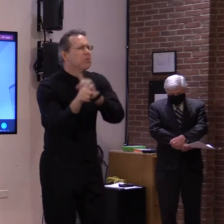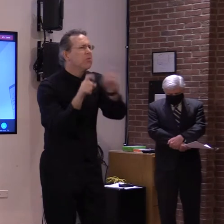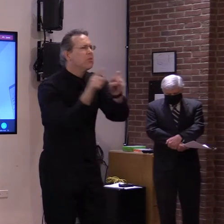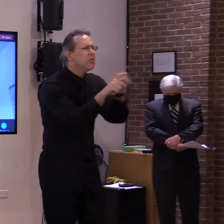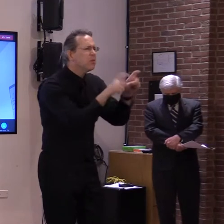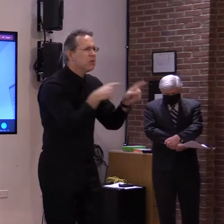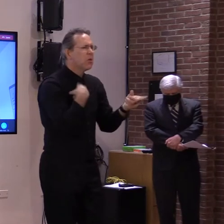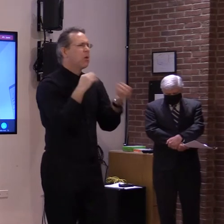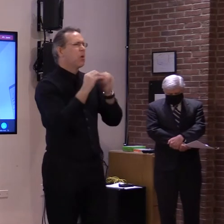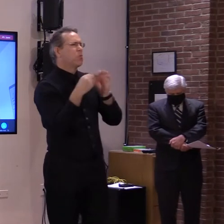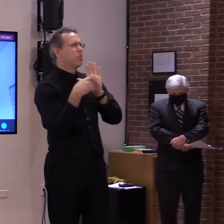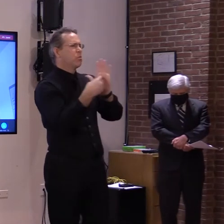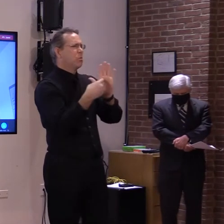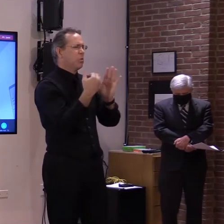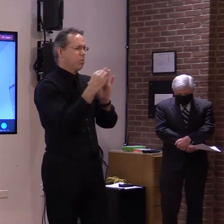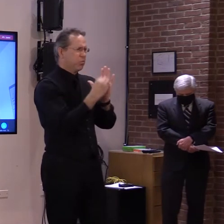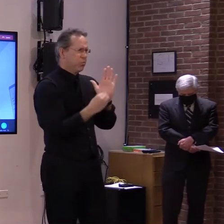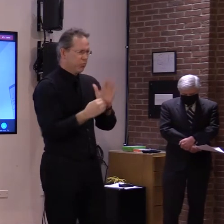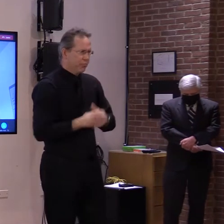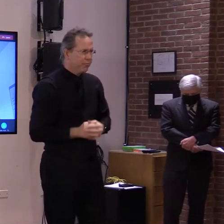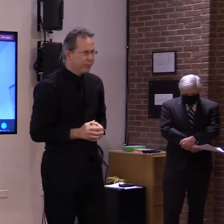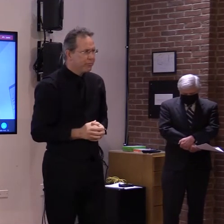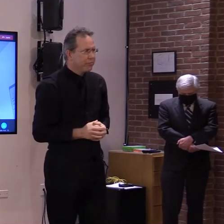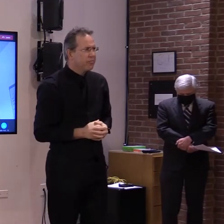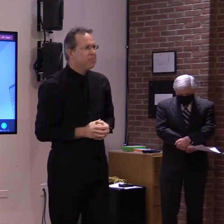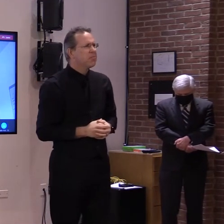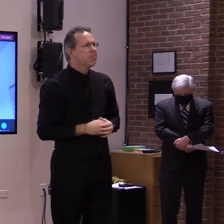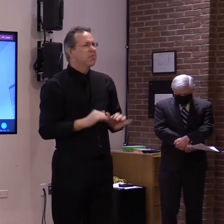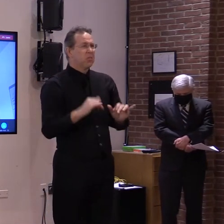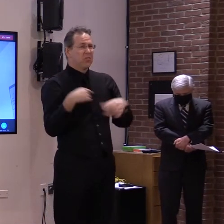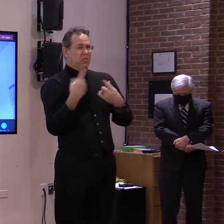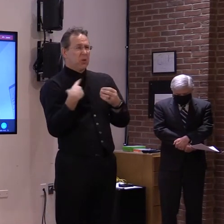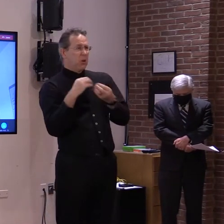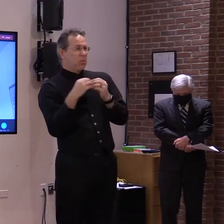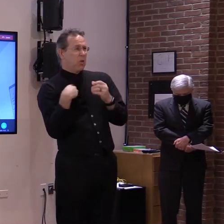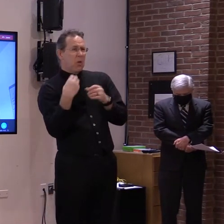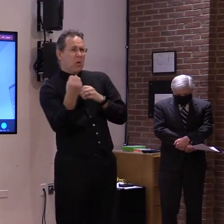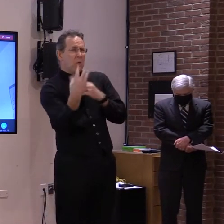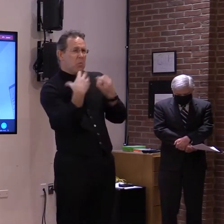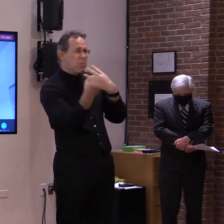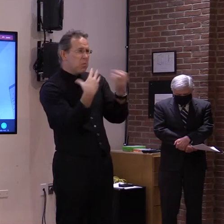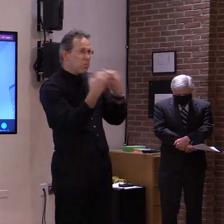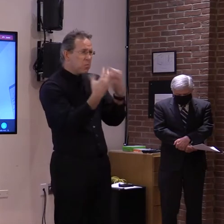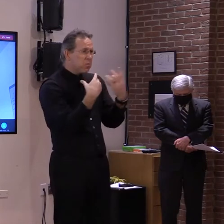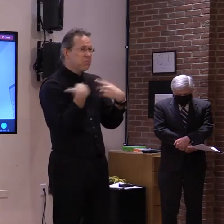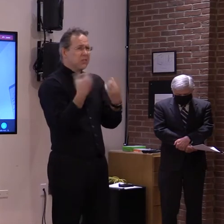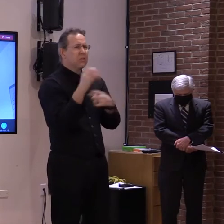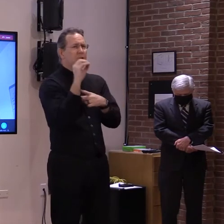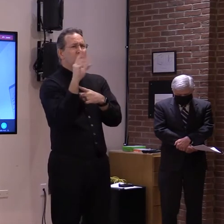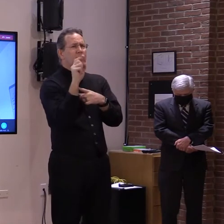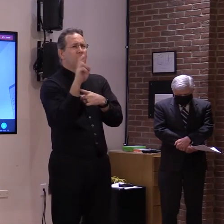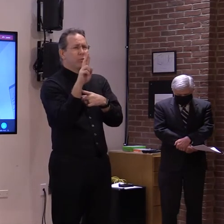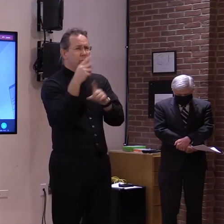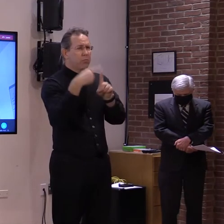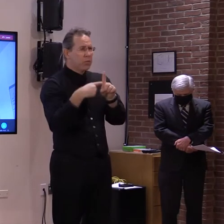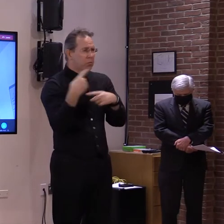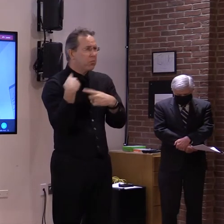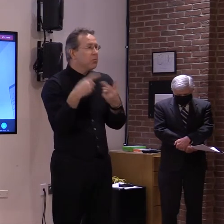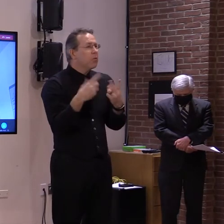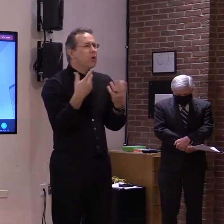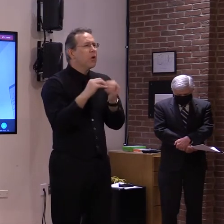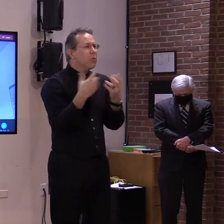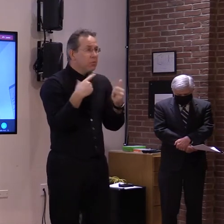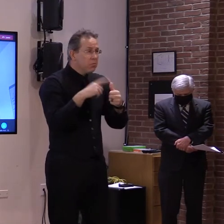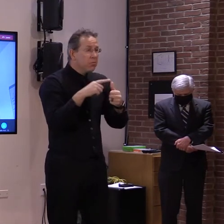The trends in these data have remained fairly stable since October. This reflects that schools continue to see low case counts